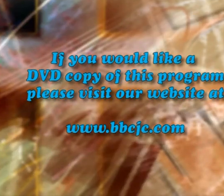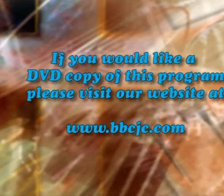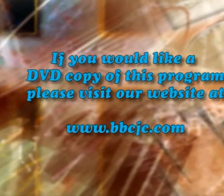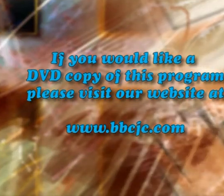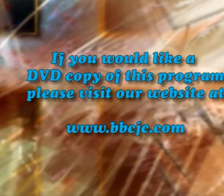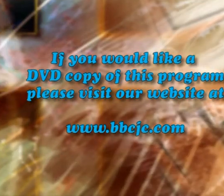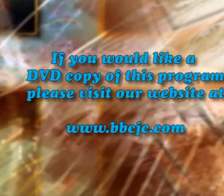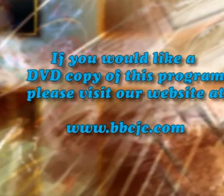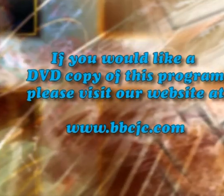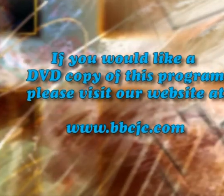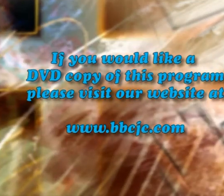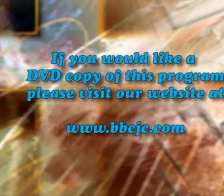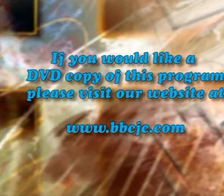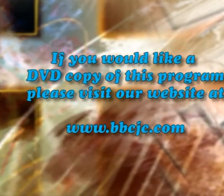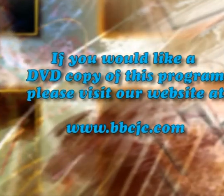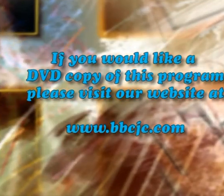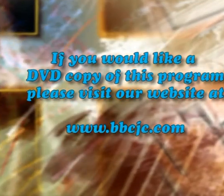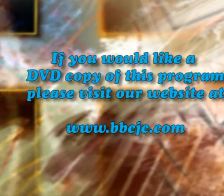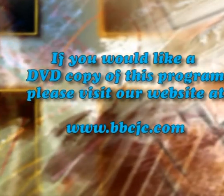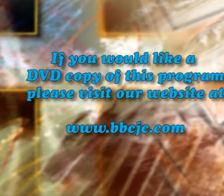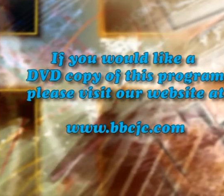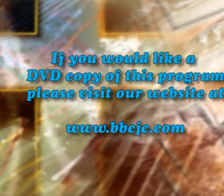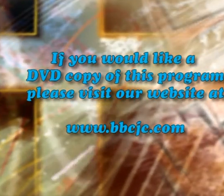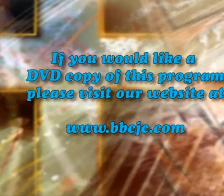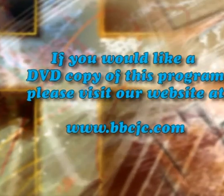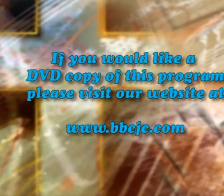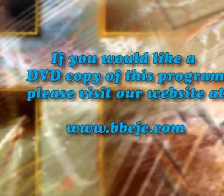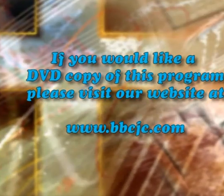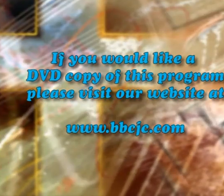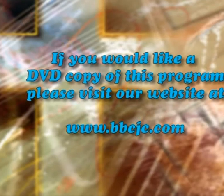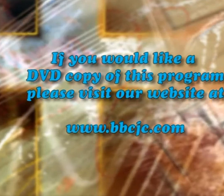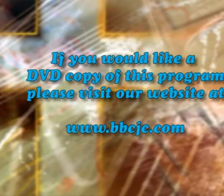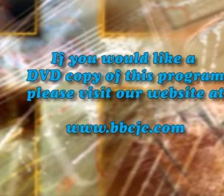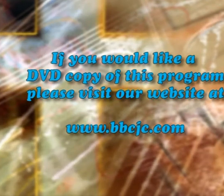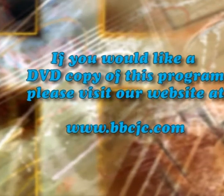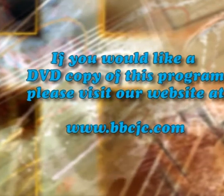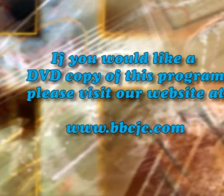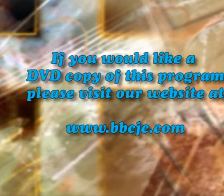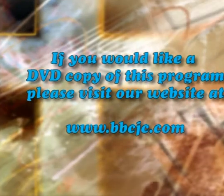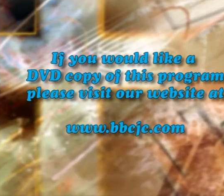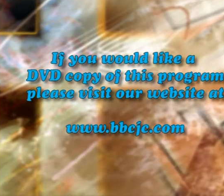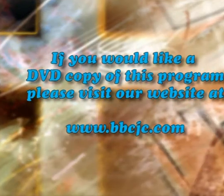If you would like a DVD copy of this program, please visit our website at www